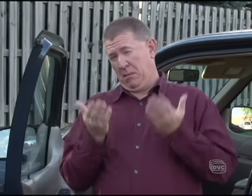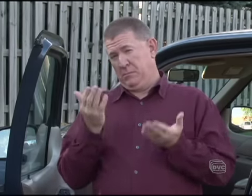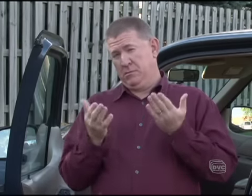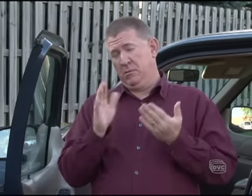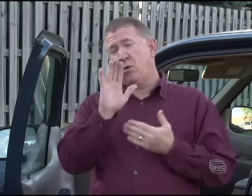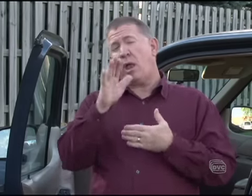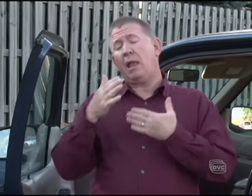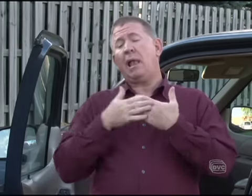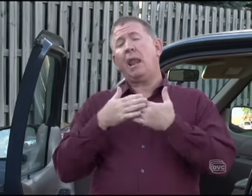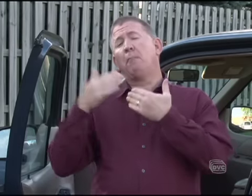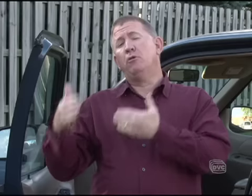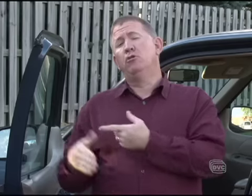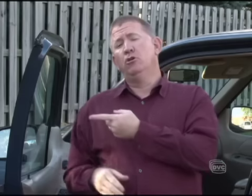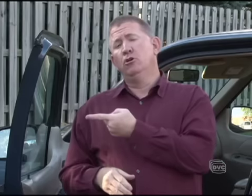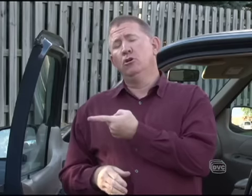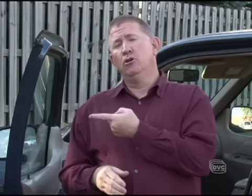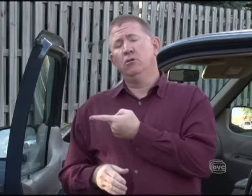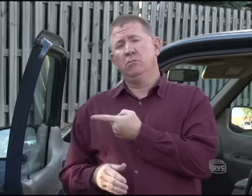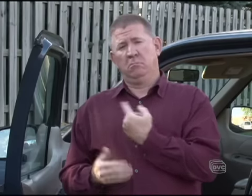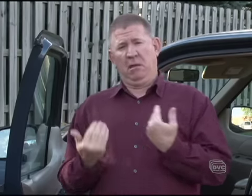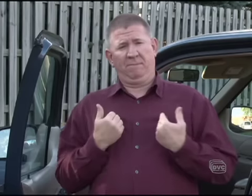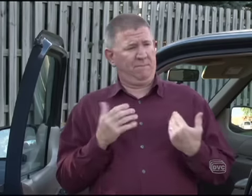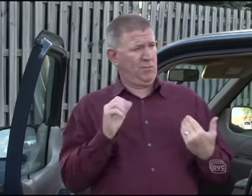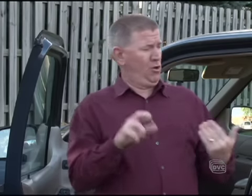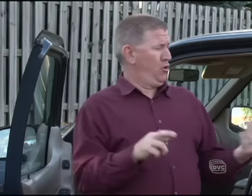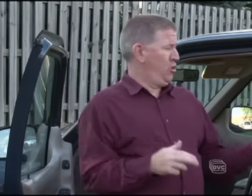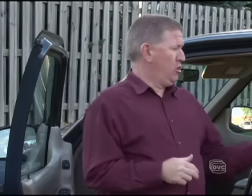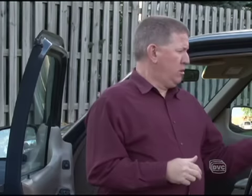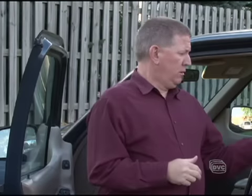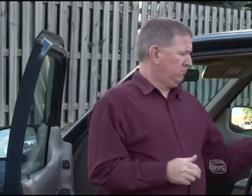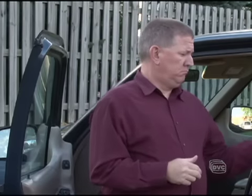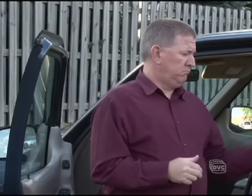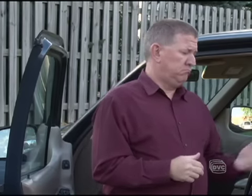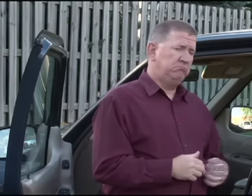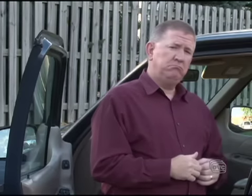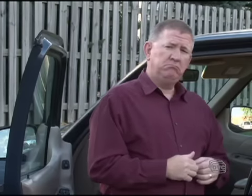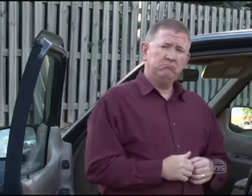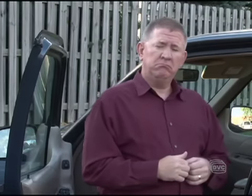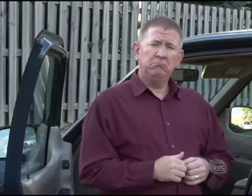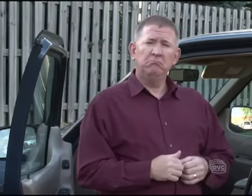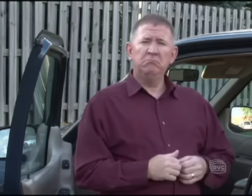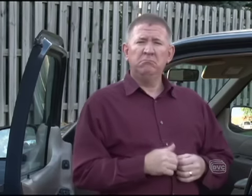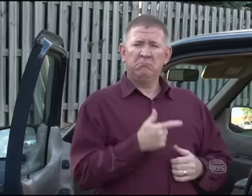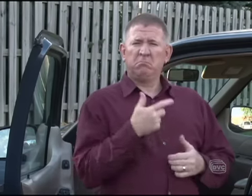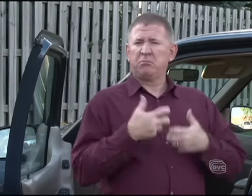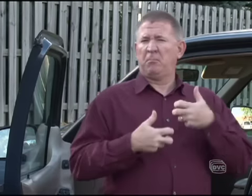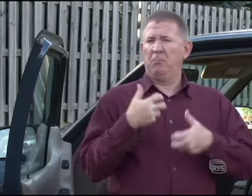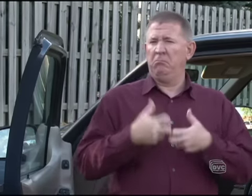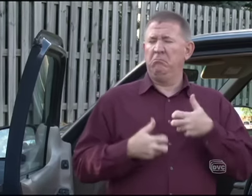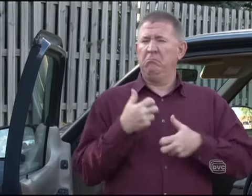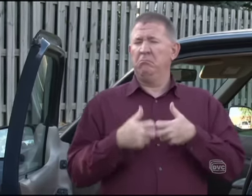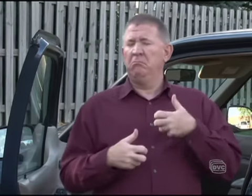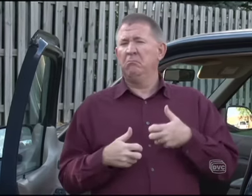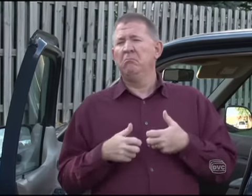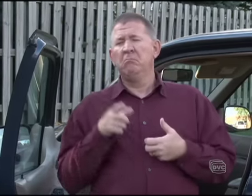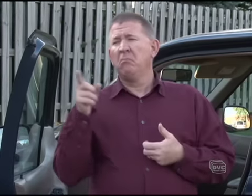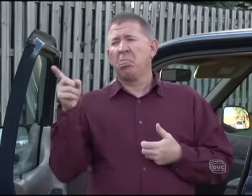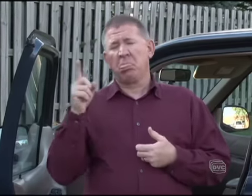Maybe you've had a neighbor that owned a car like this. And it had some problems. And, you know, your neighbor got bored with